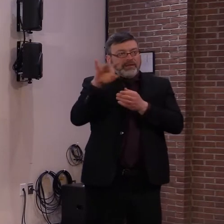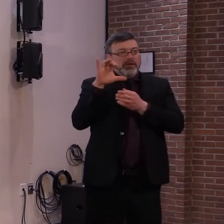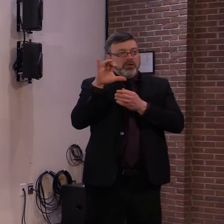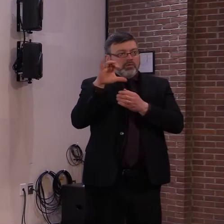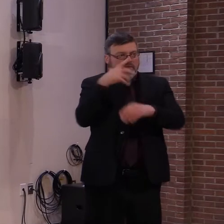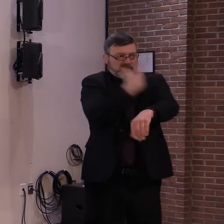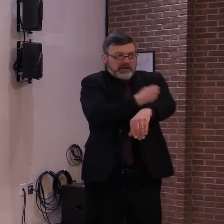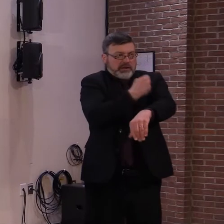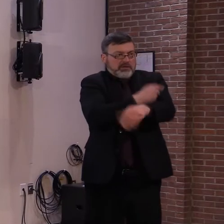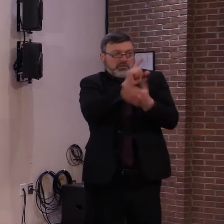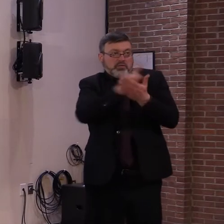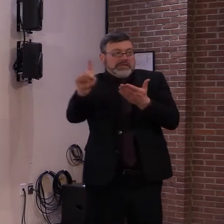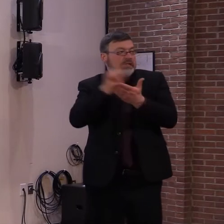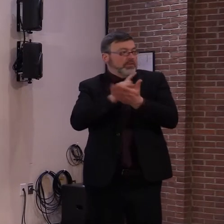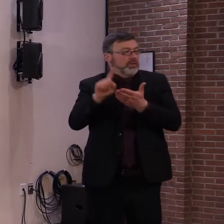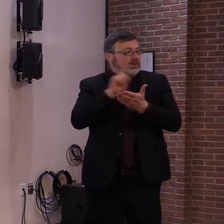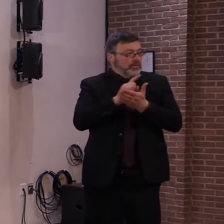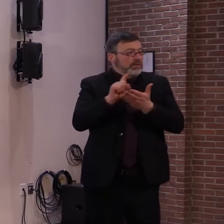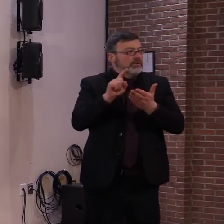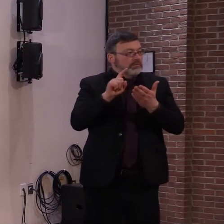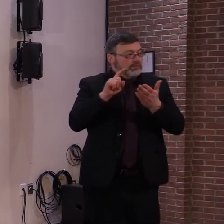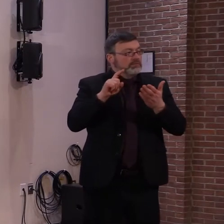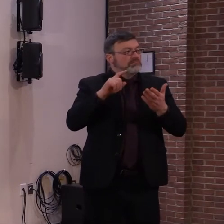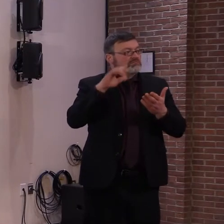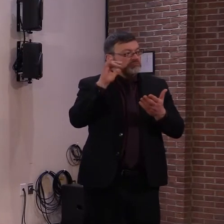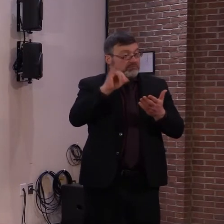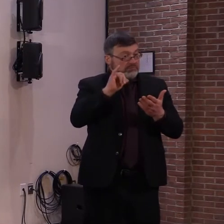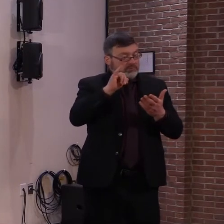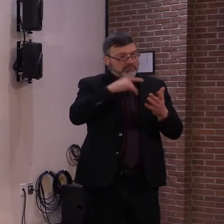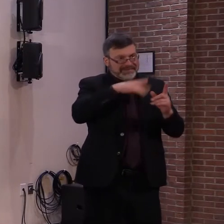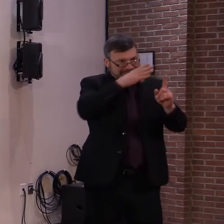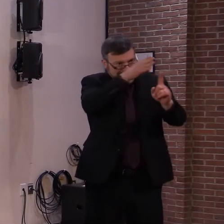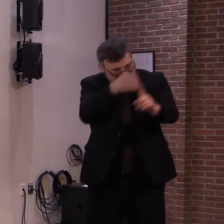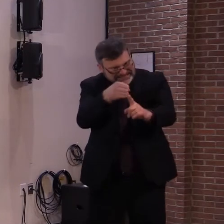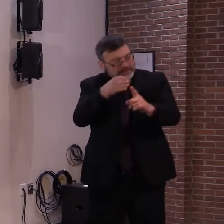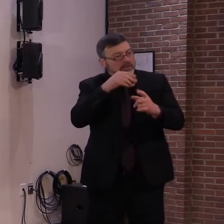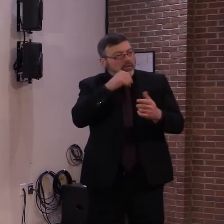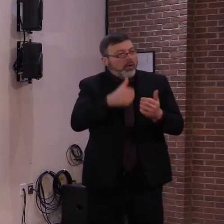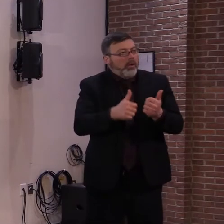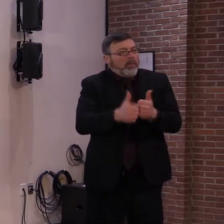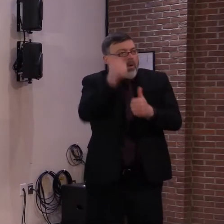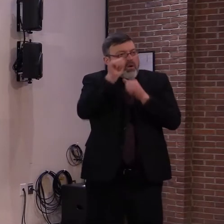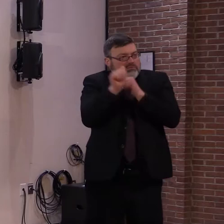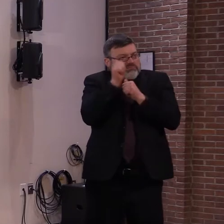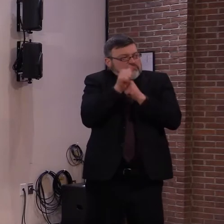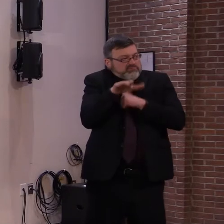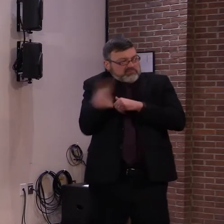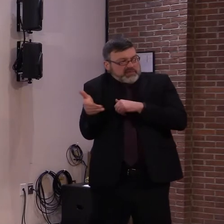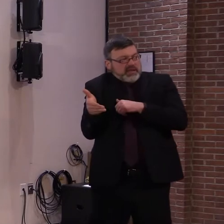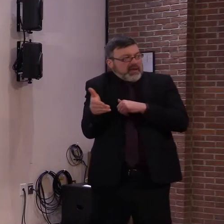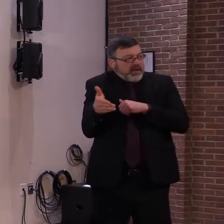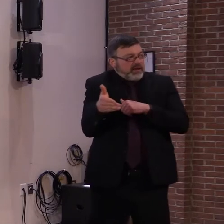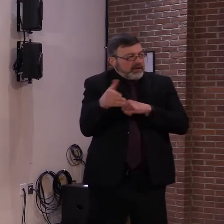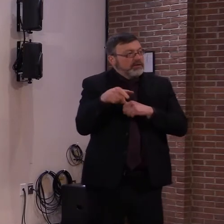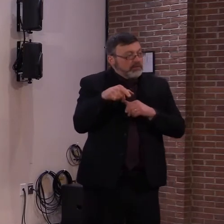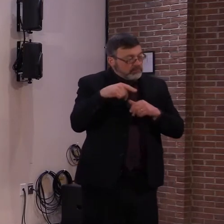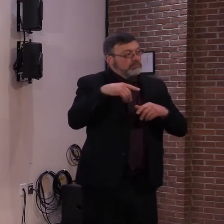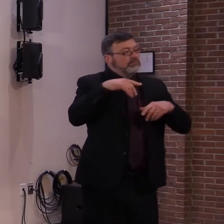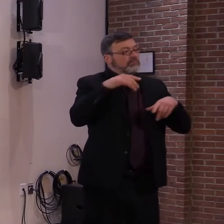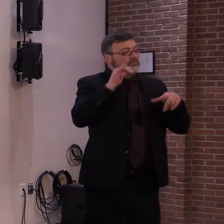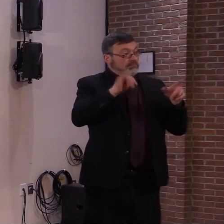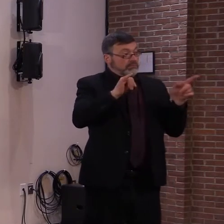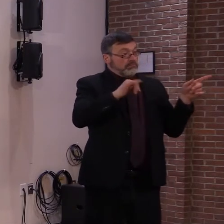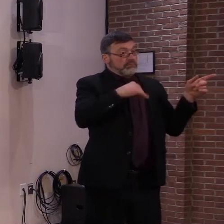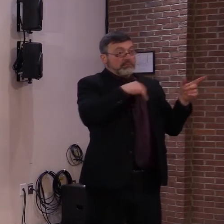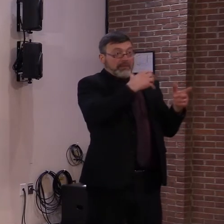Vermonters vaccinated by the end of the winter. And if the supply of doses increases, we'll get to